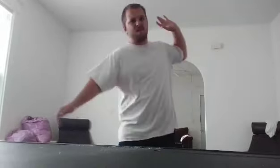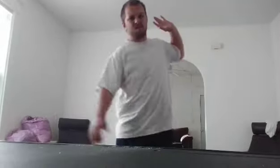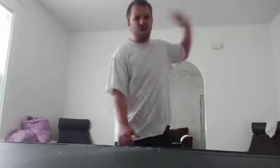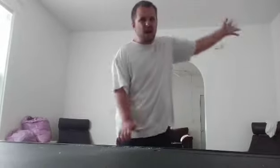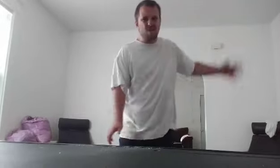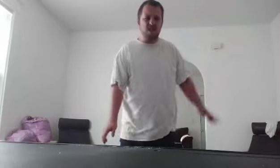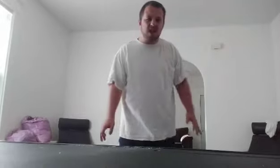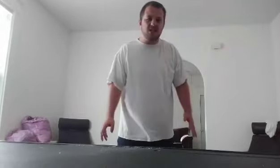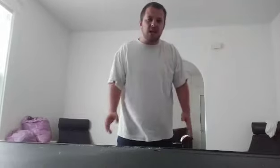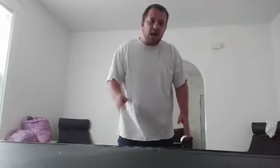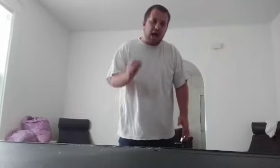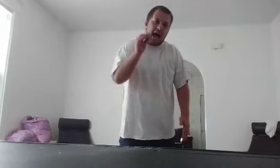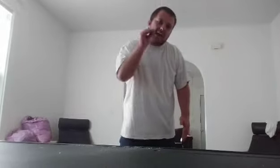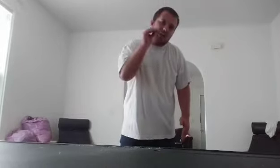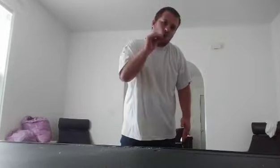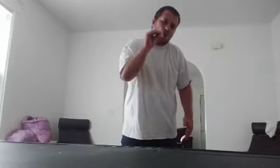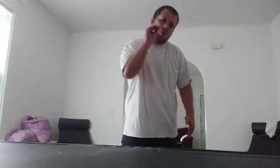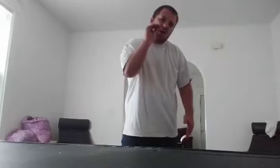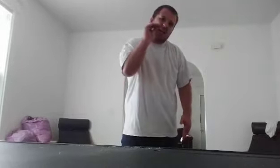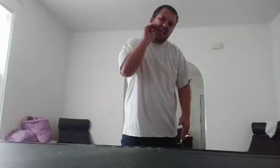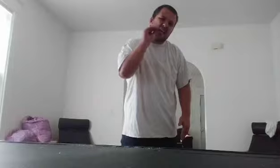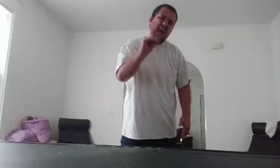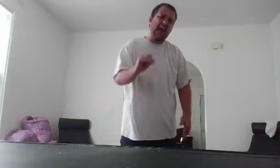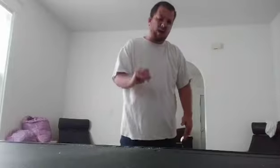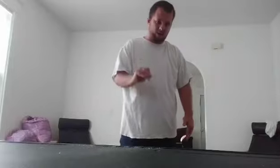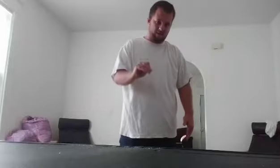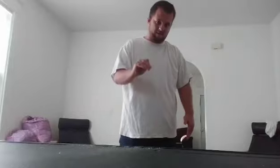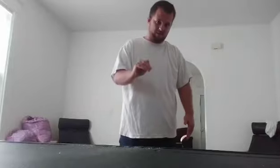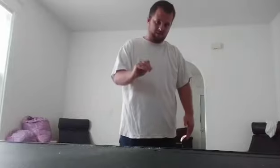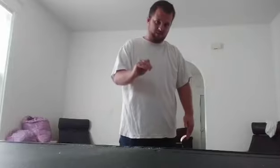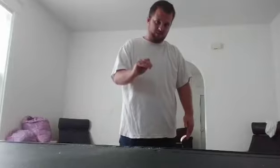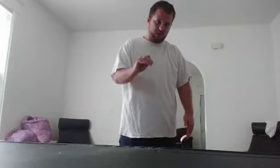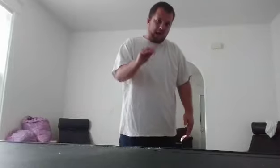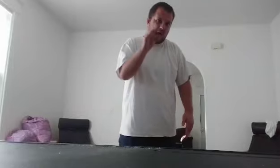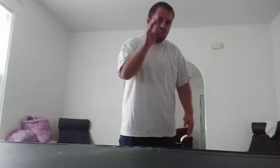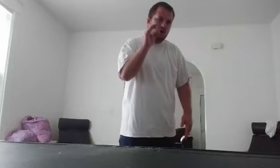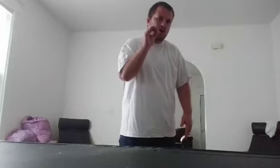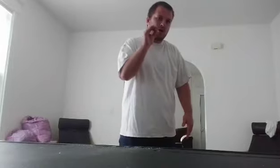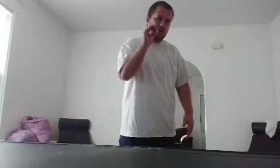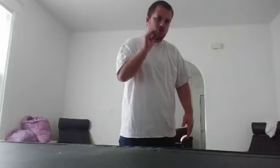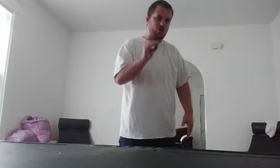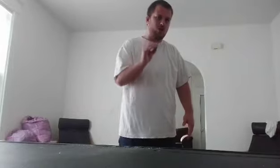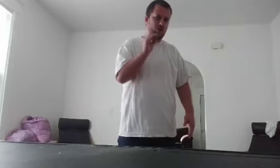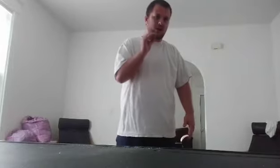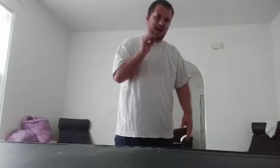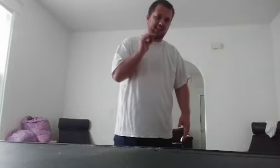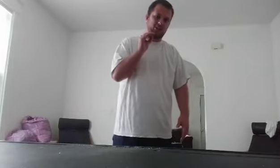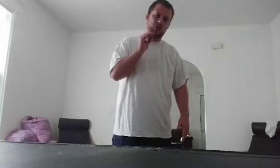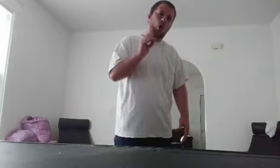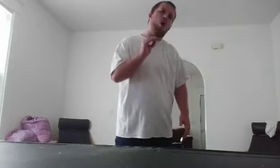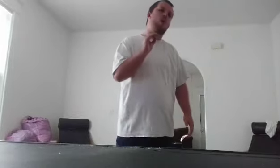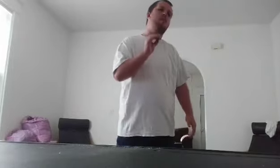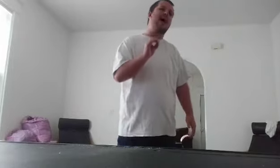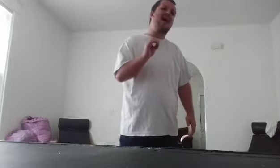bottom of the ends, I don't care. I'm going to destroy you guys so badly